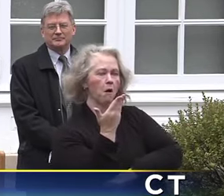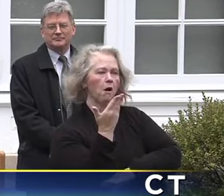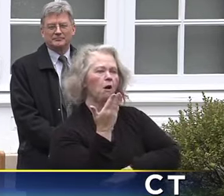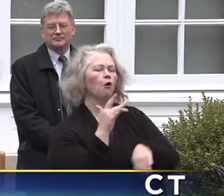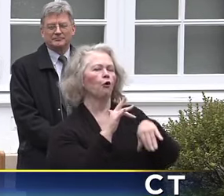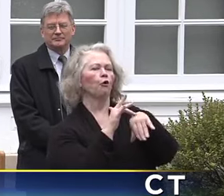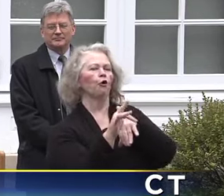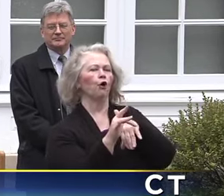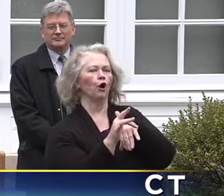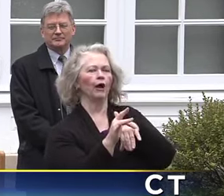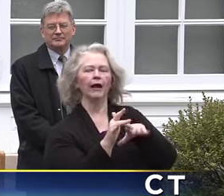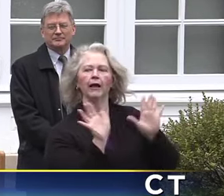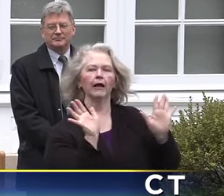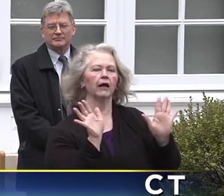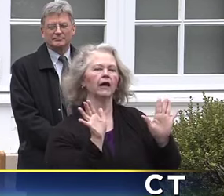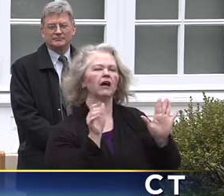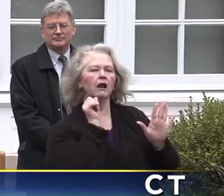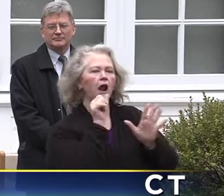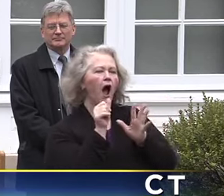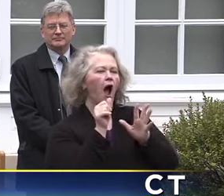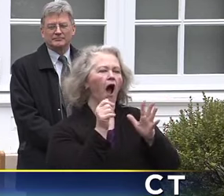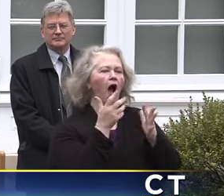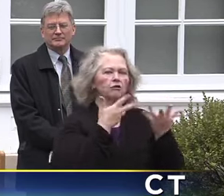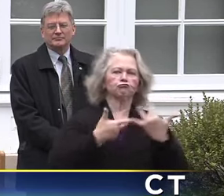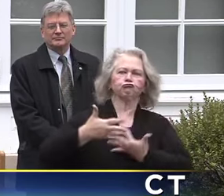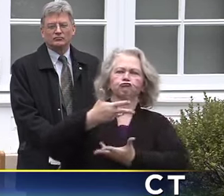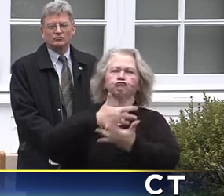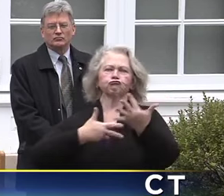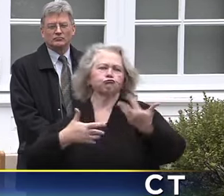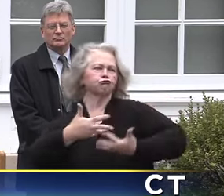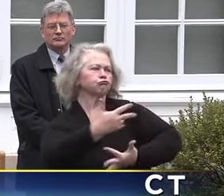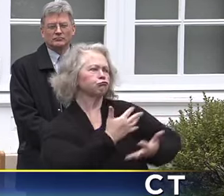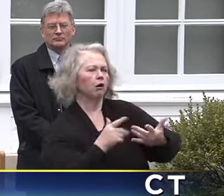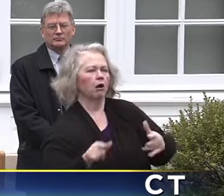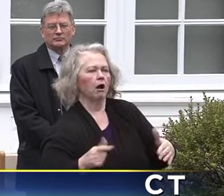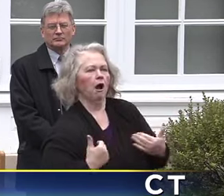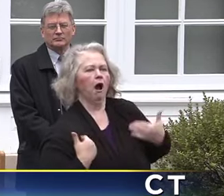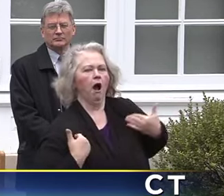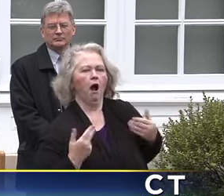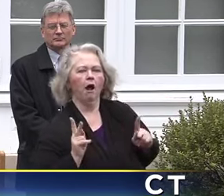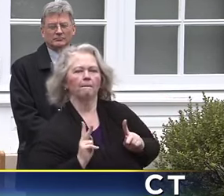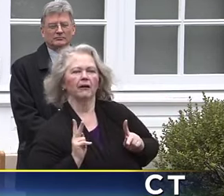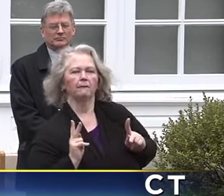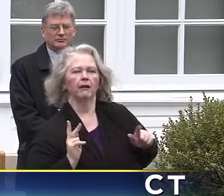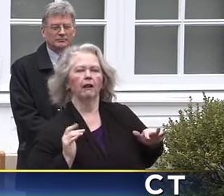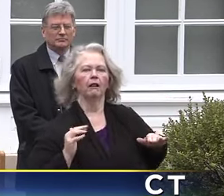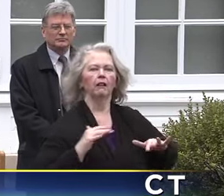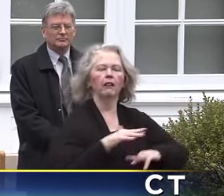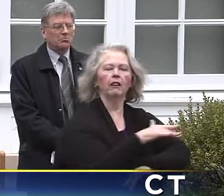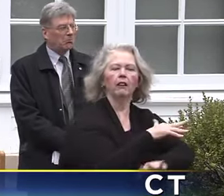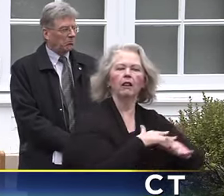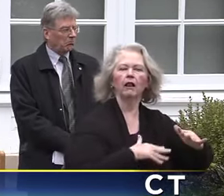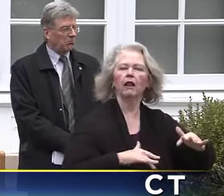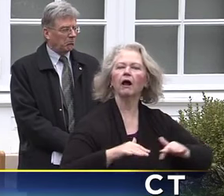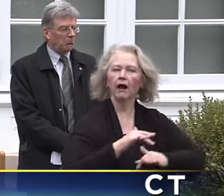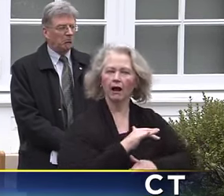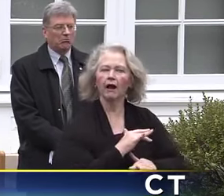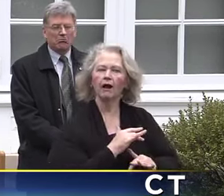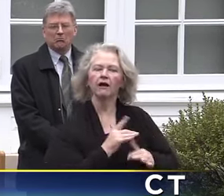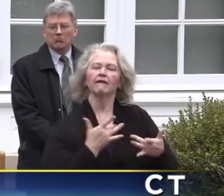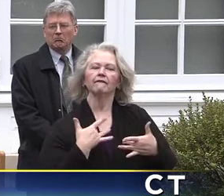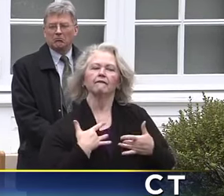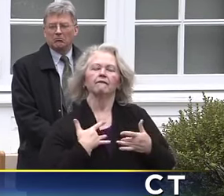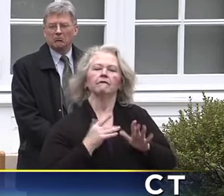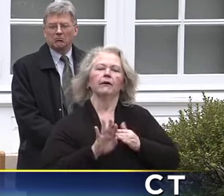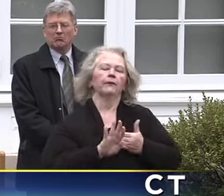So they'll be able to shop and not be in fear of being infected by any of the younger people as some of our grocery stores